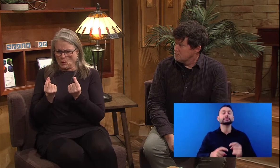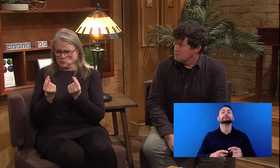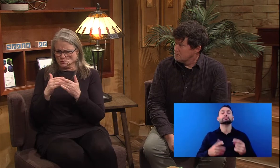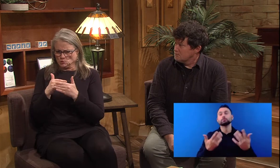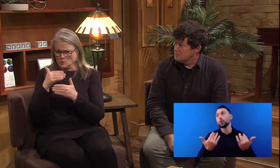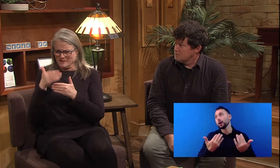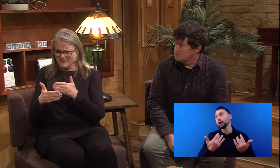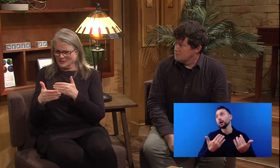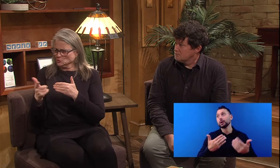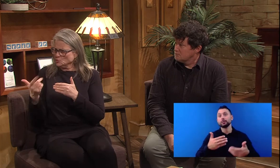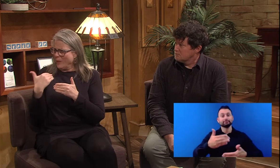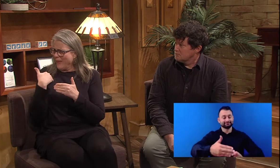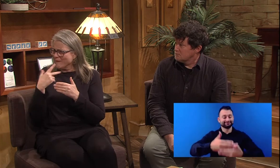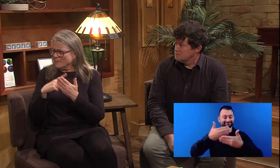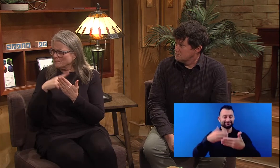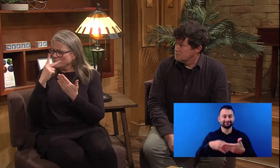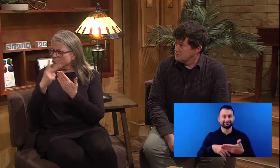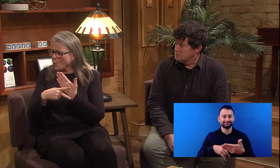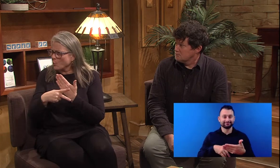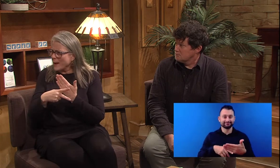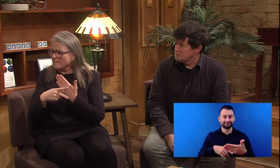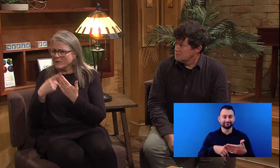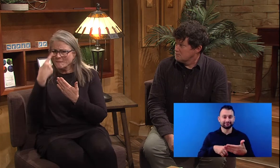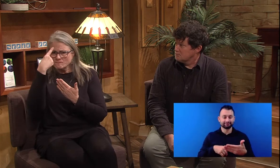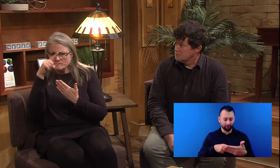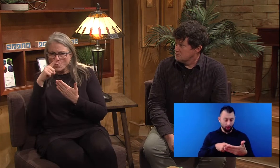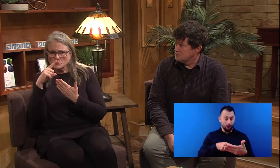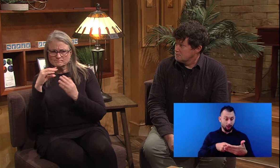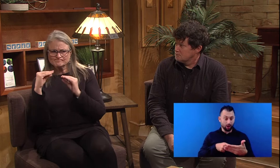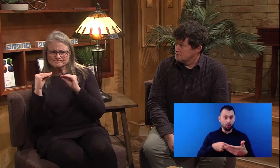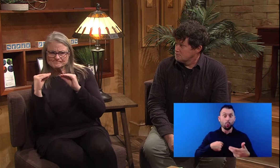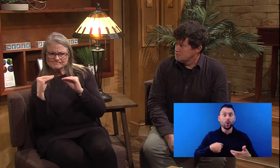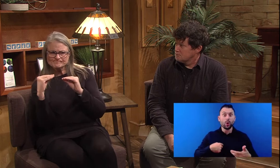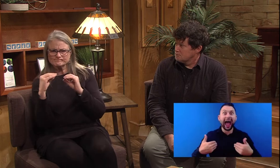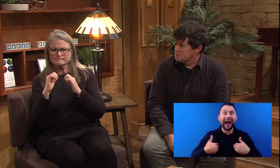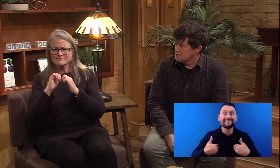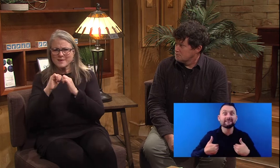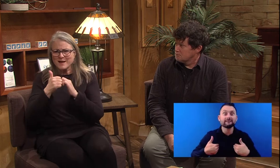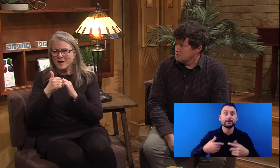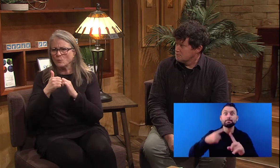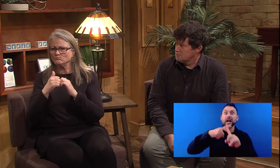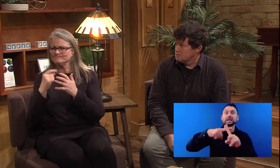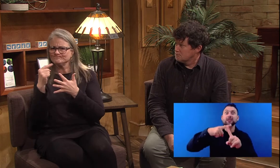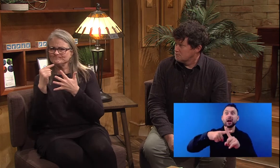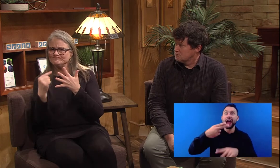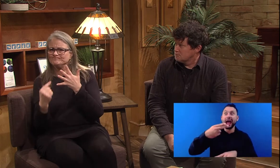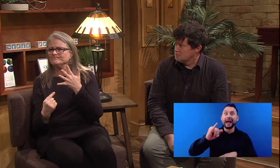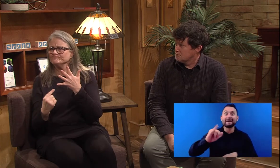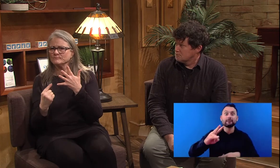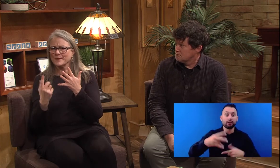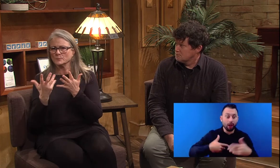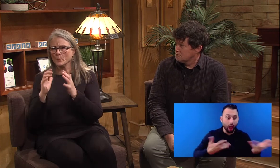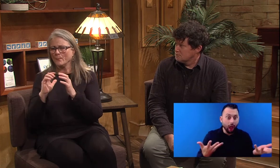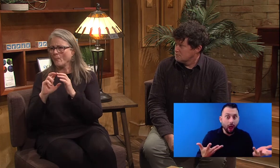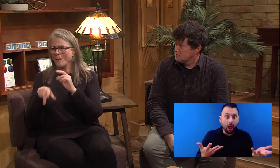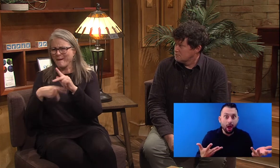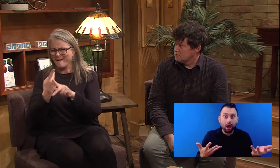we do indeed have HIV, what's the next step? Do you have a program where you provide education on different